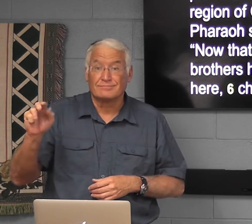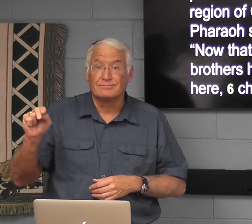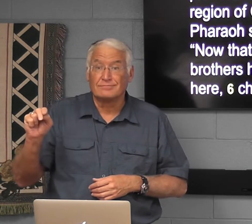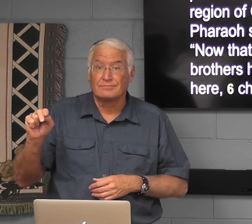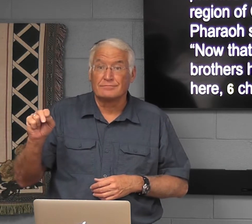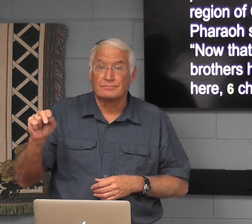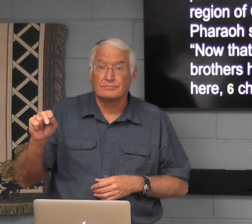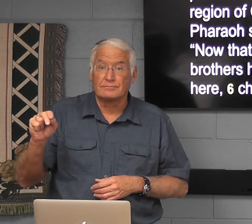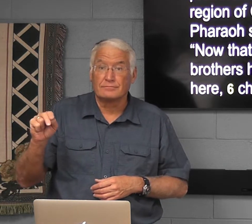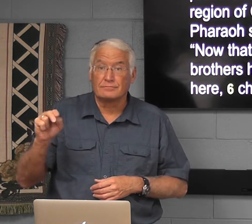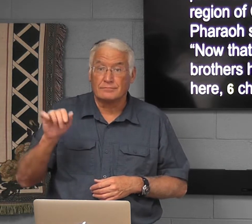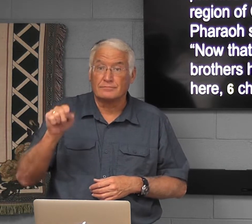I wonder if Canaan